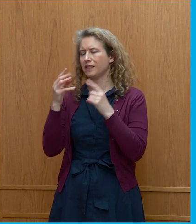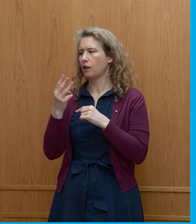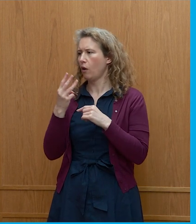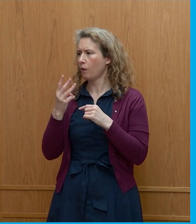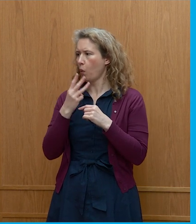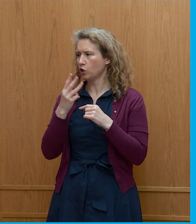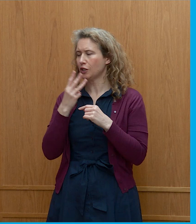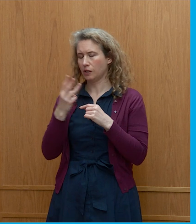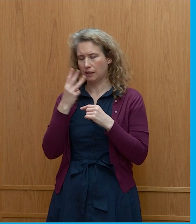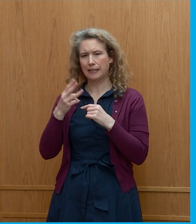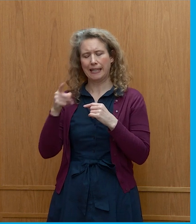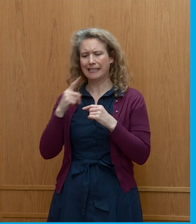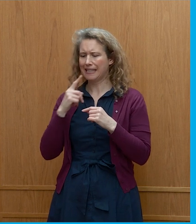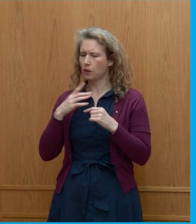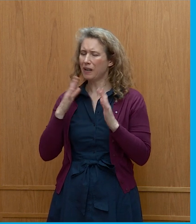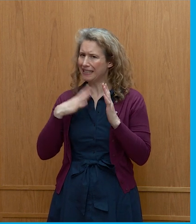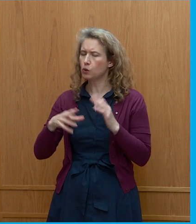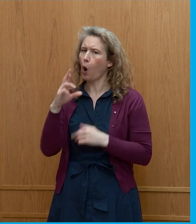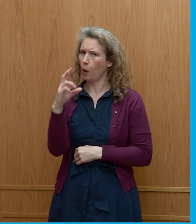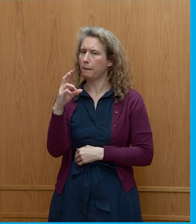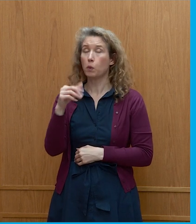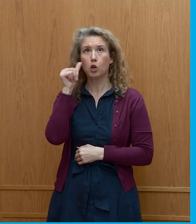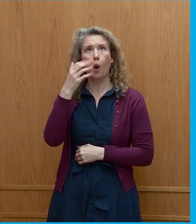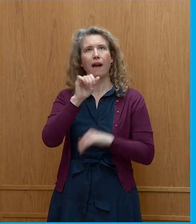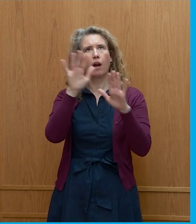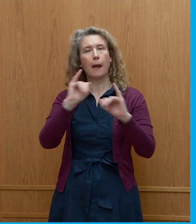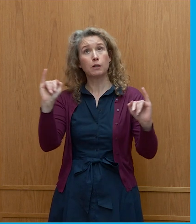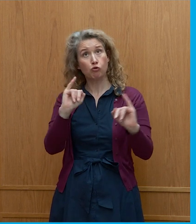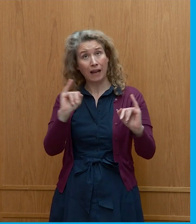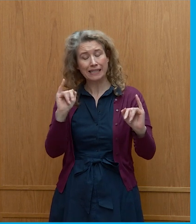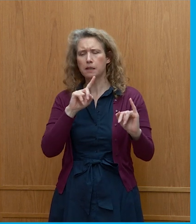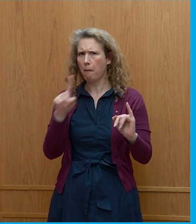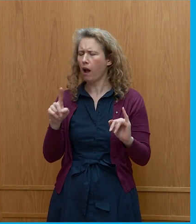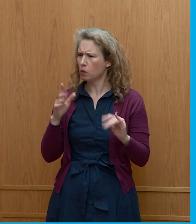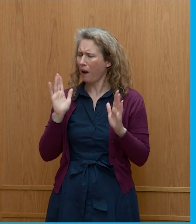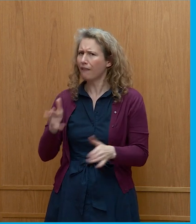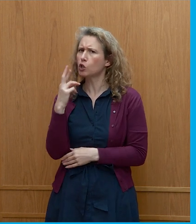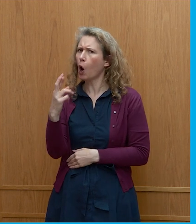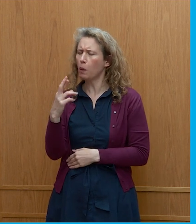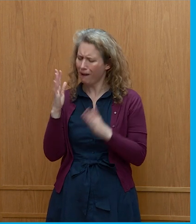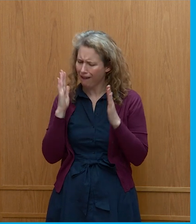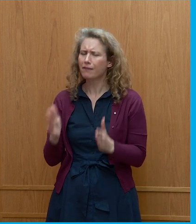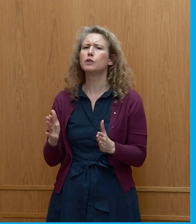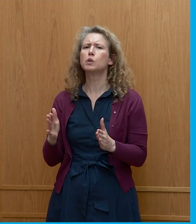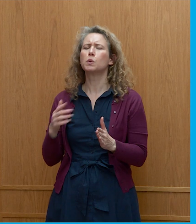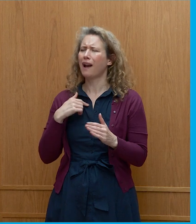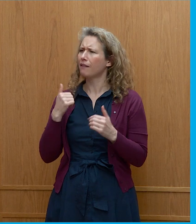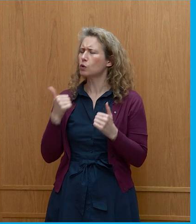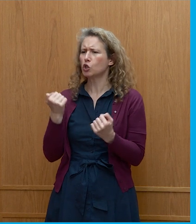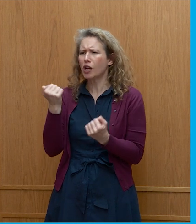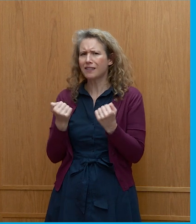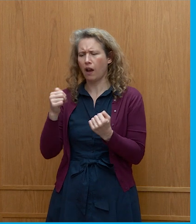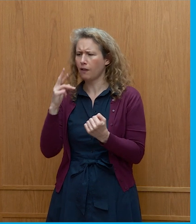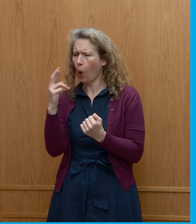of the climate crisis, writing that hope is empirically justified, and that there is no basis for